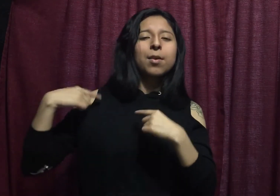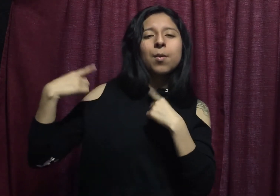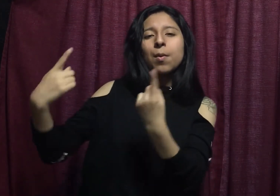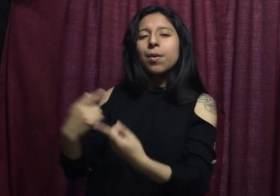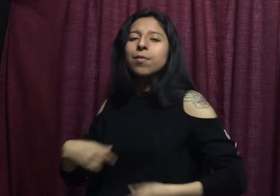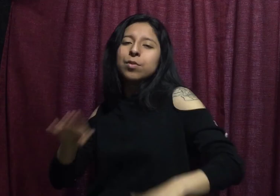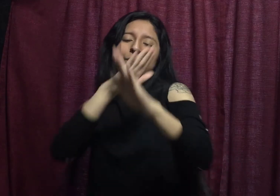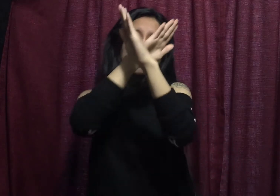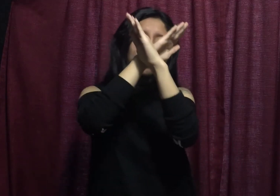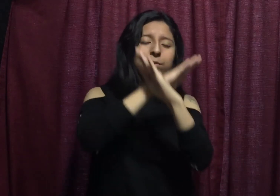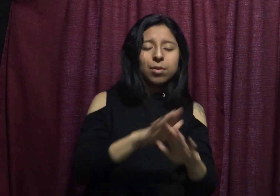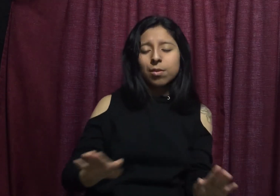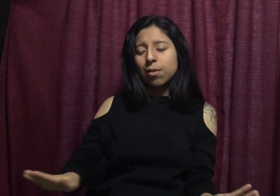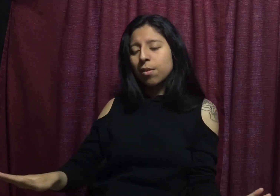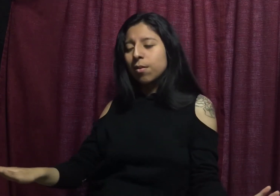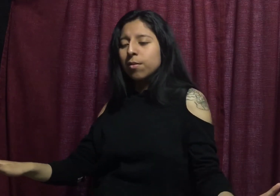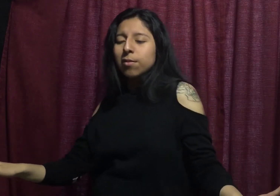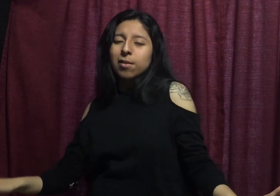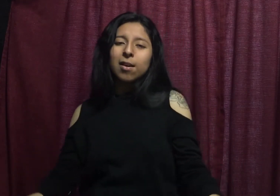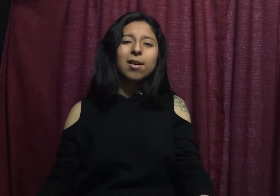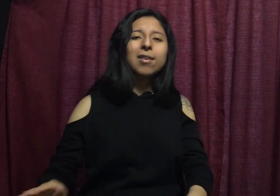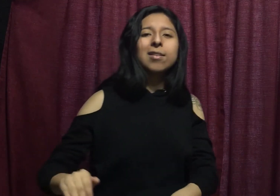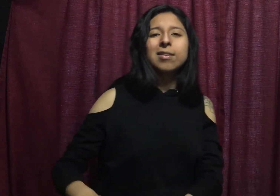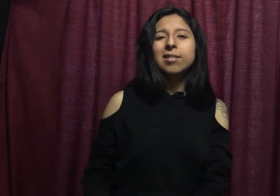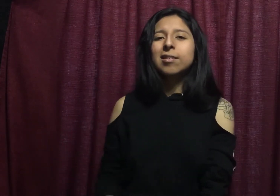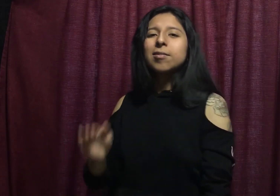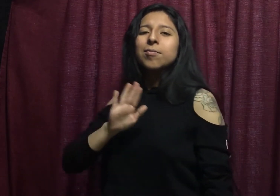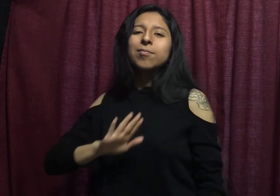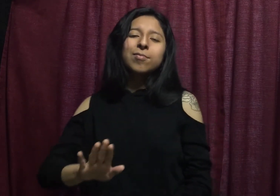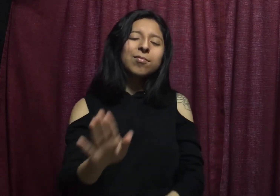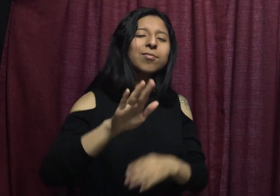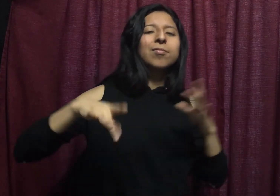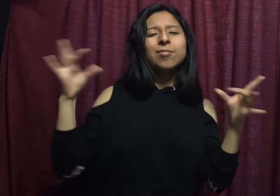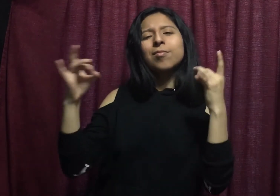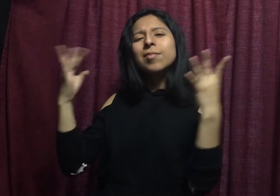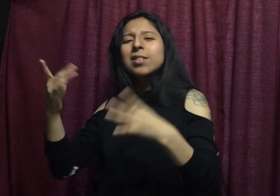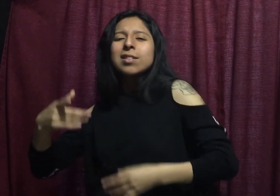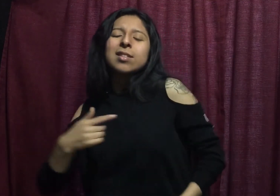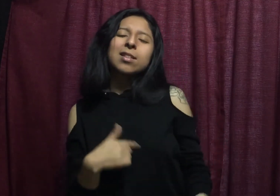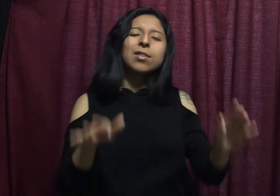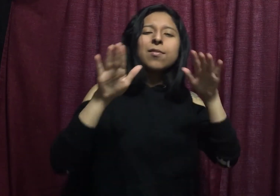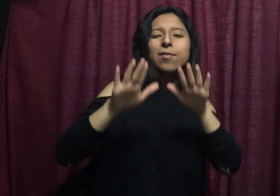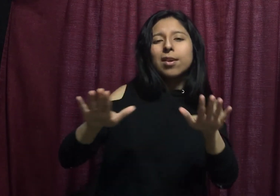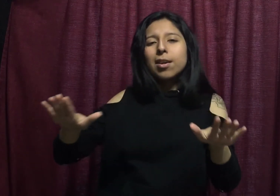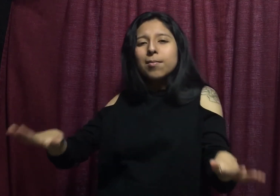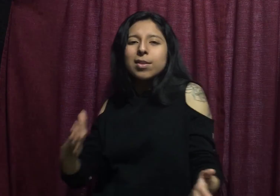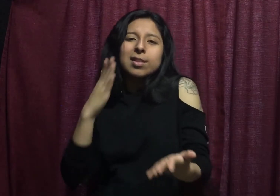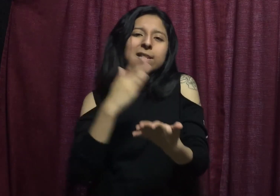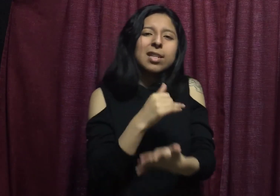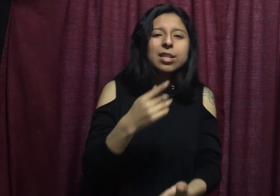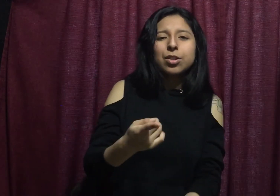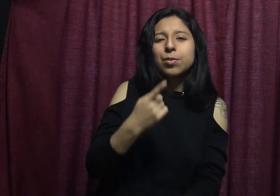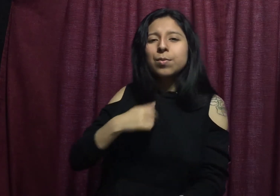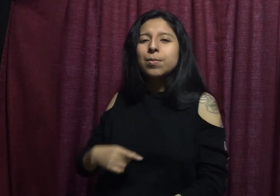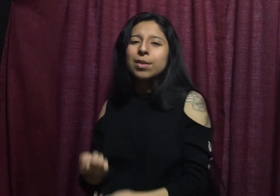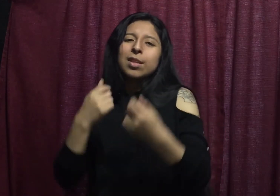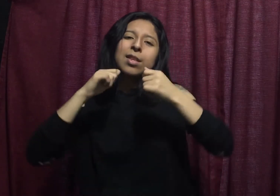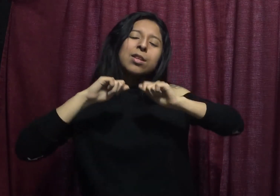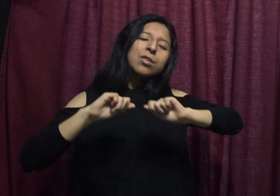quiet for too long I found peace in your voice Can't show me there's